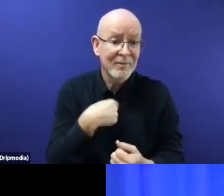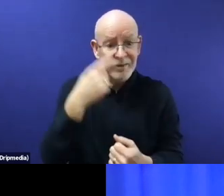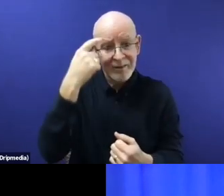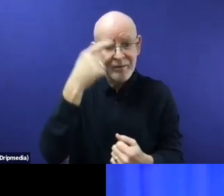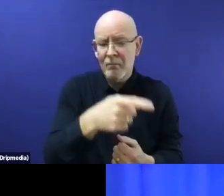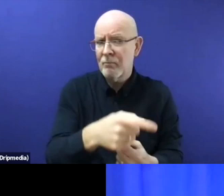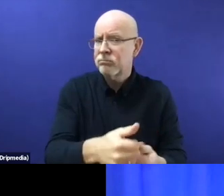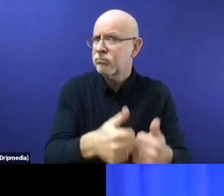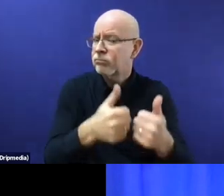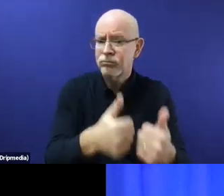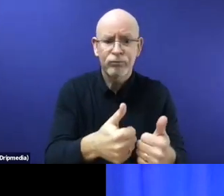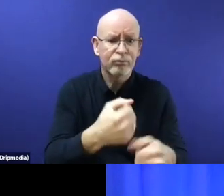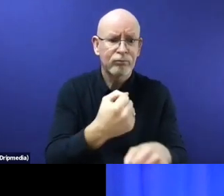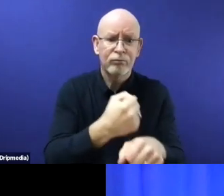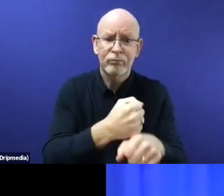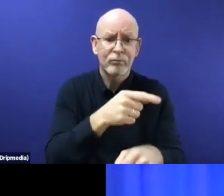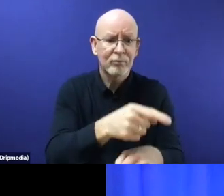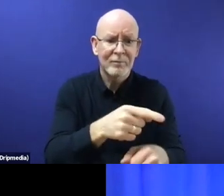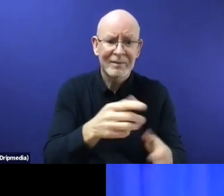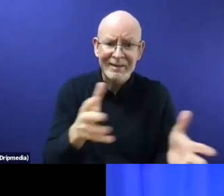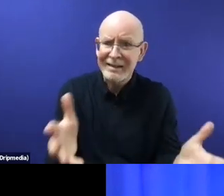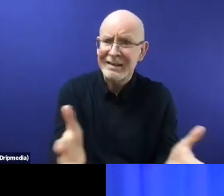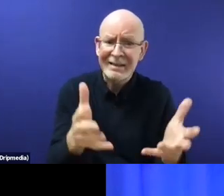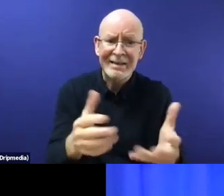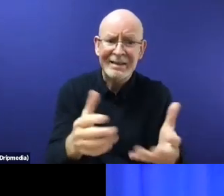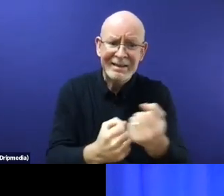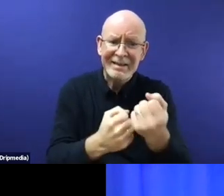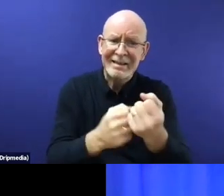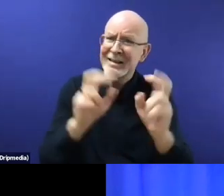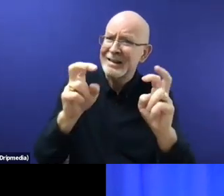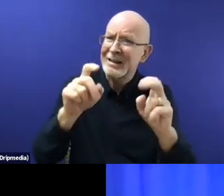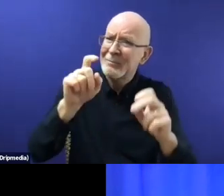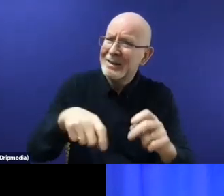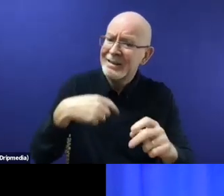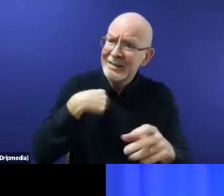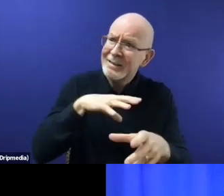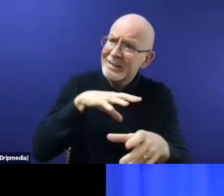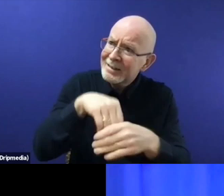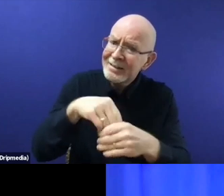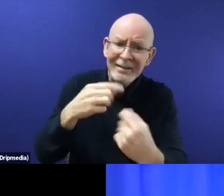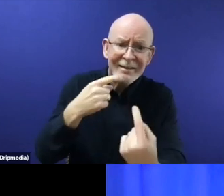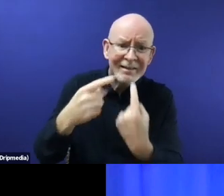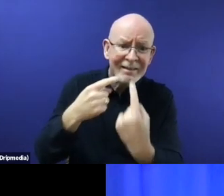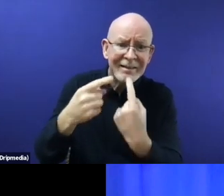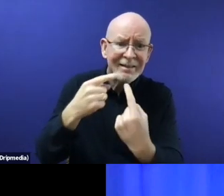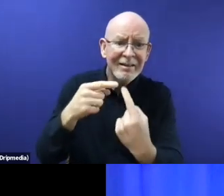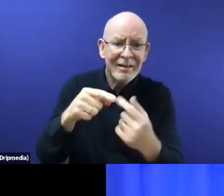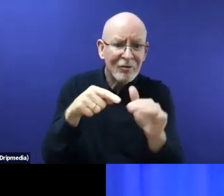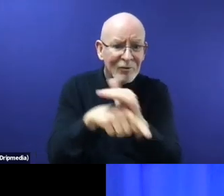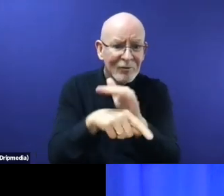refugees in all of the policy-making processes and development, and that is essential. mean participation, meaningful participation is